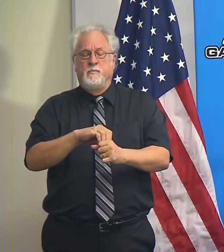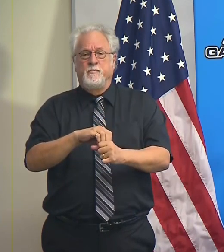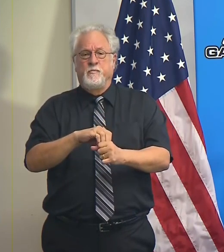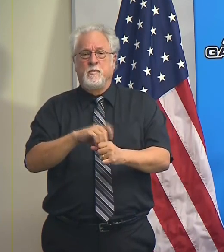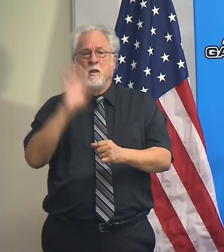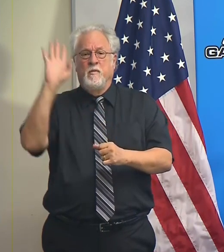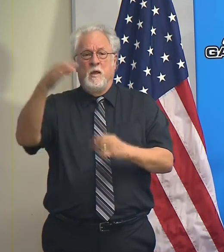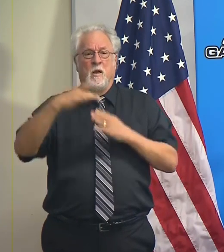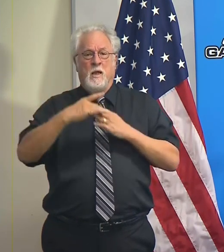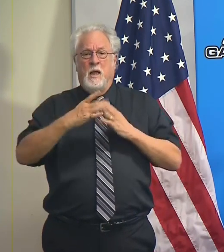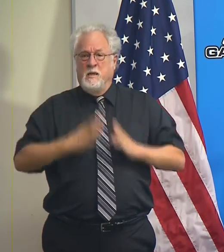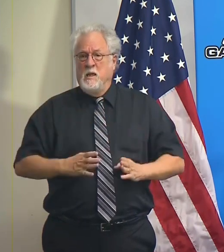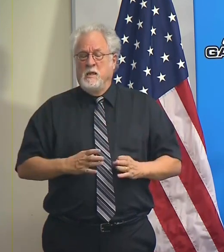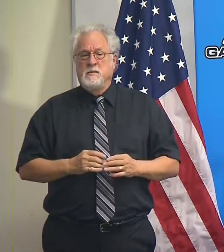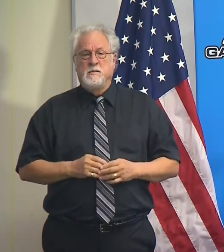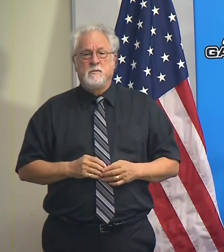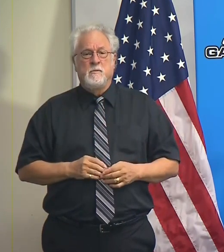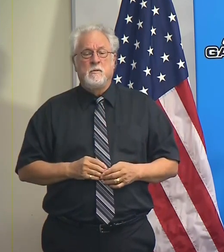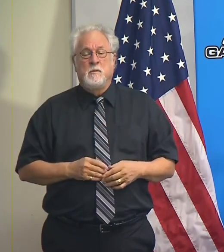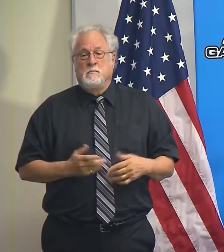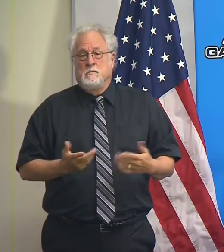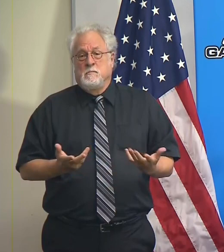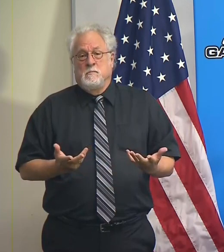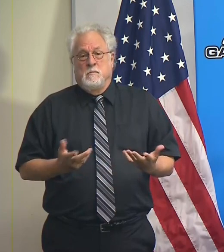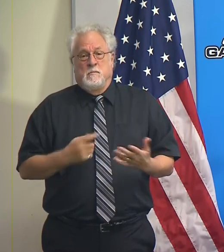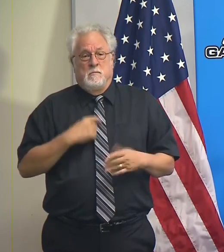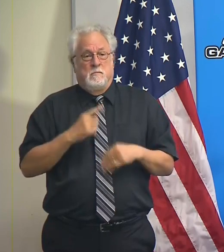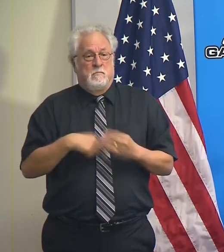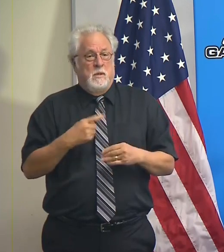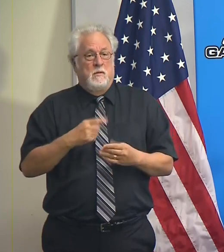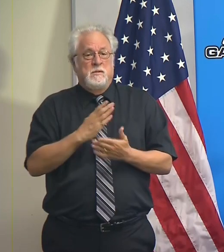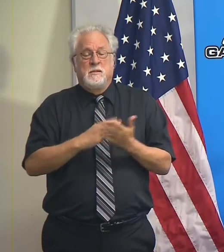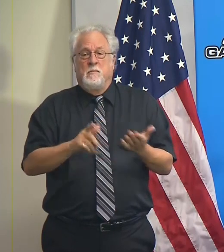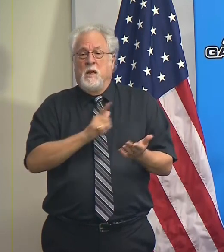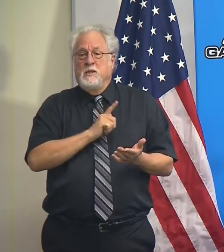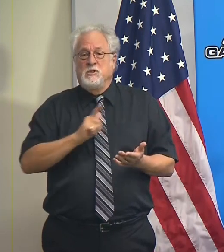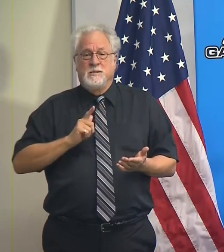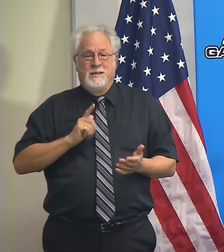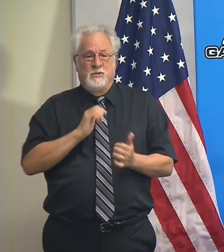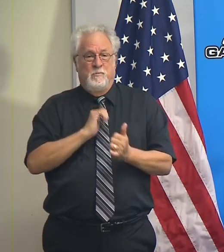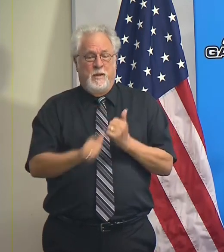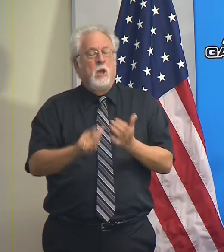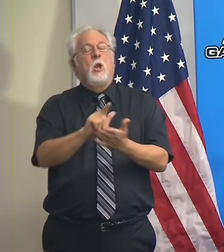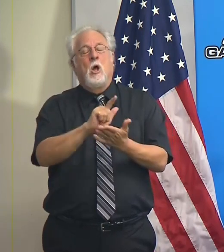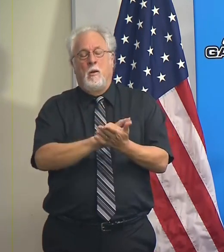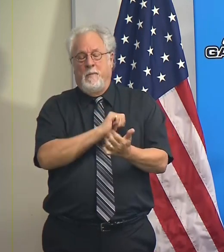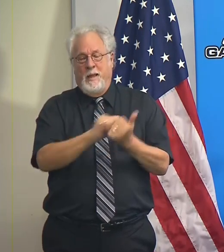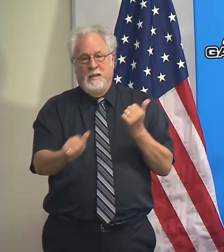guidelines that they put forward relative to some legislation that was passed.